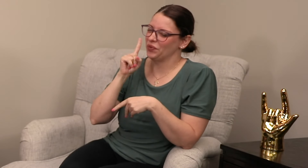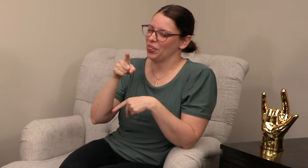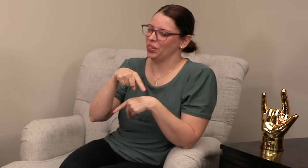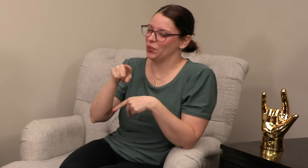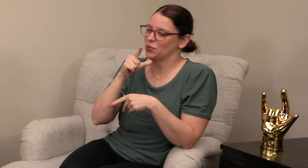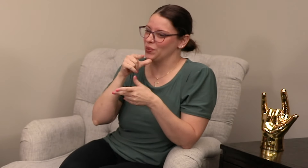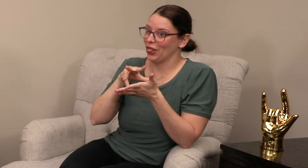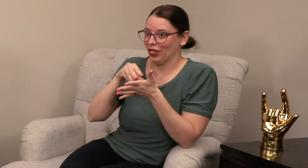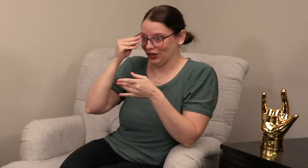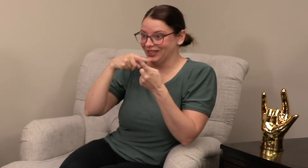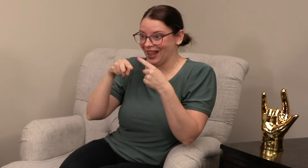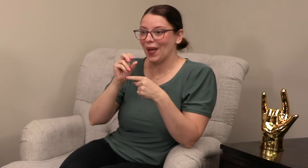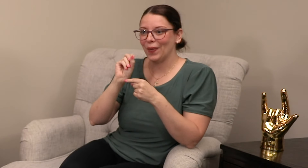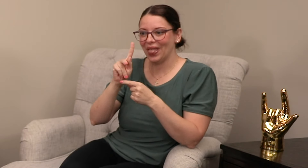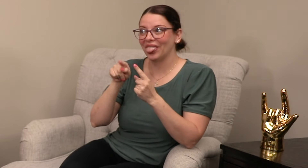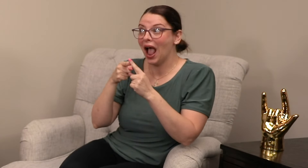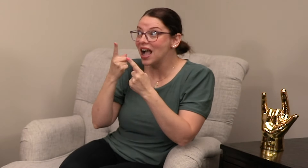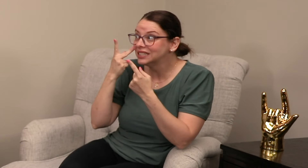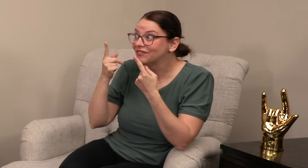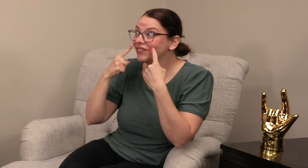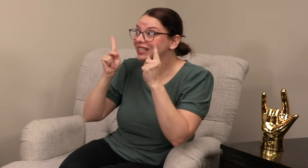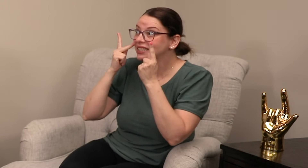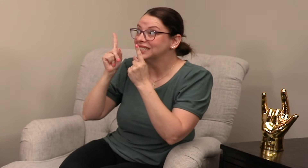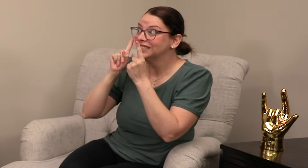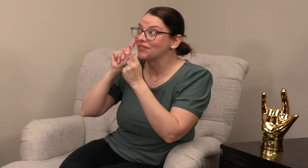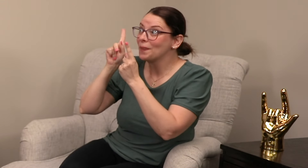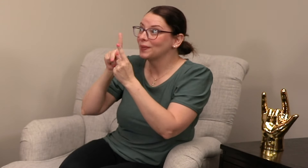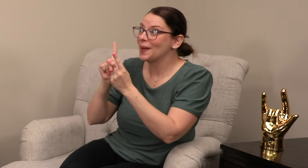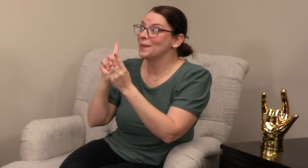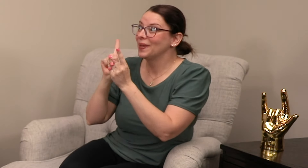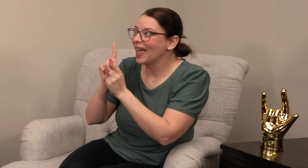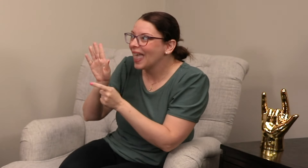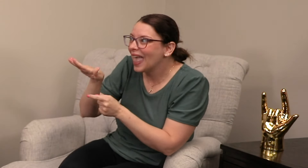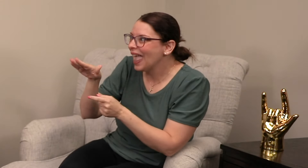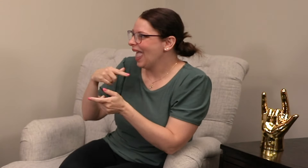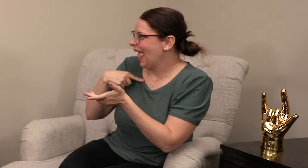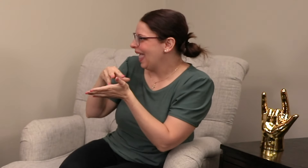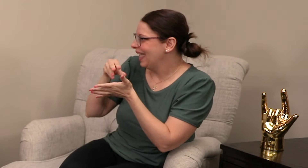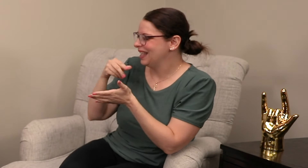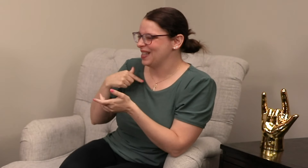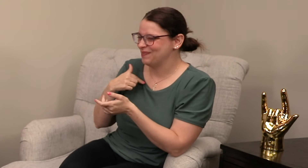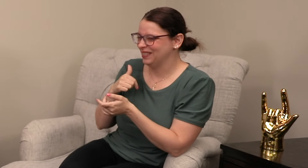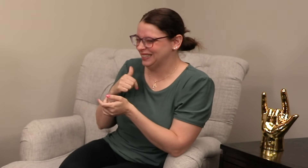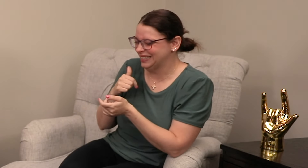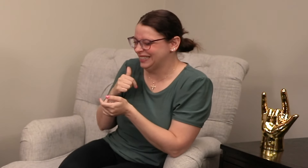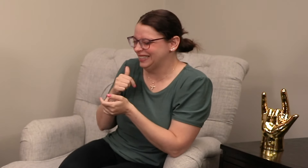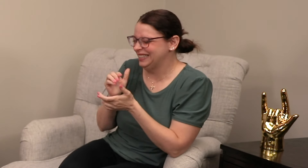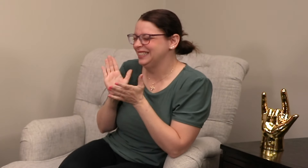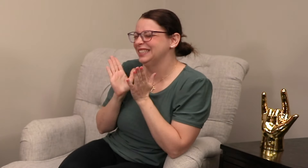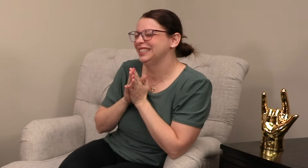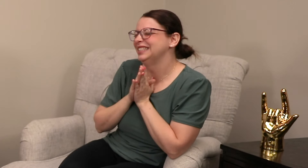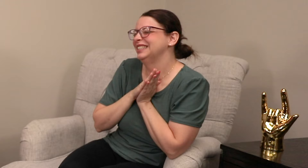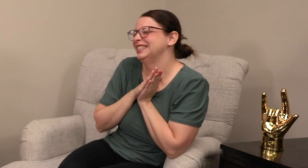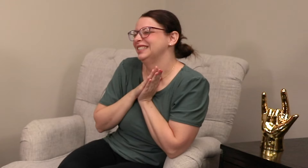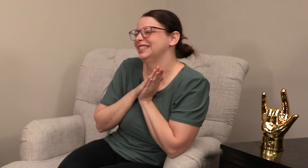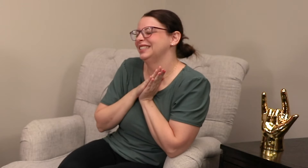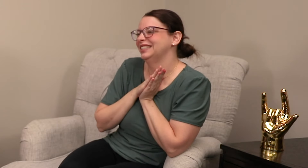I feel bad, too, for those who are learning sign that way because they're finally seeing somebody. And then you finally meet somebody and you're trying to sign to them and it's